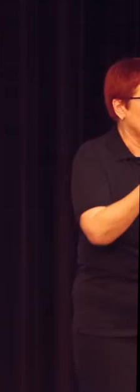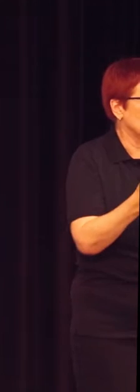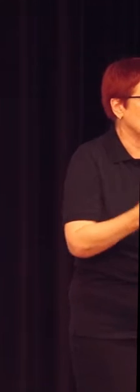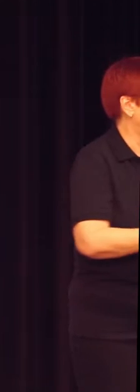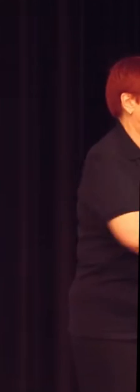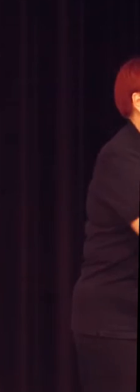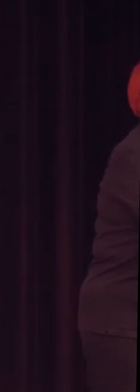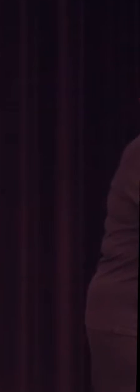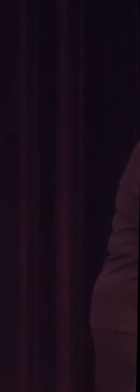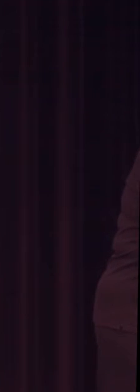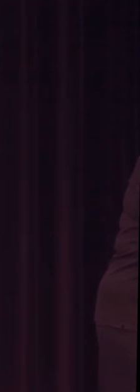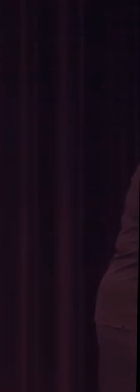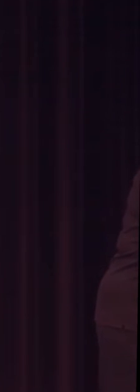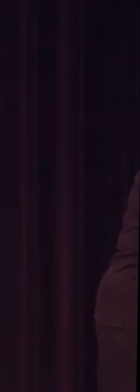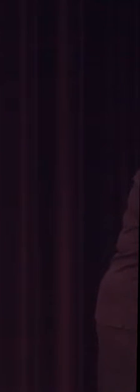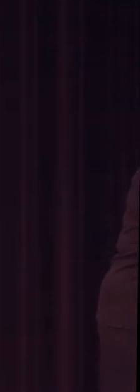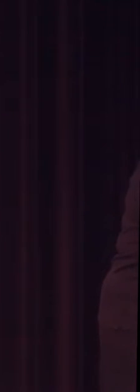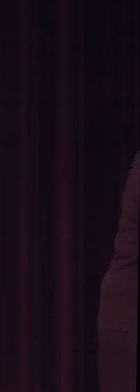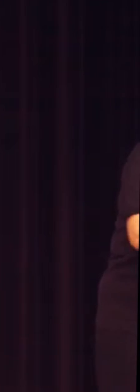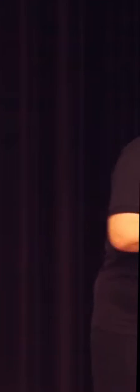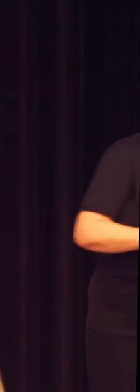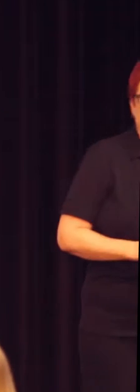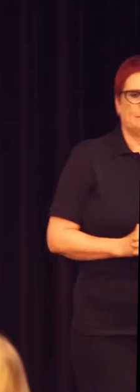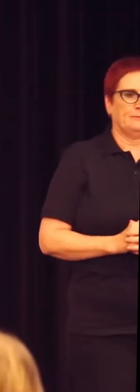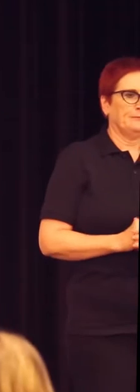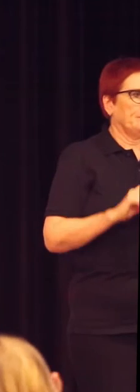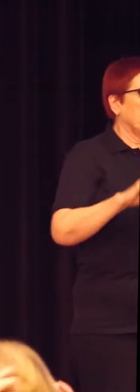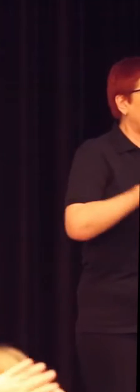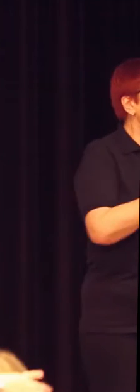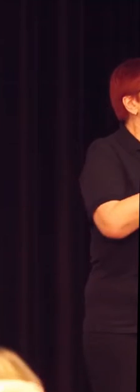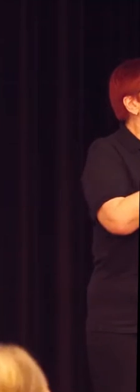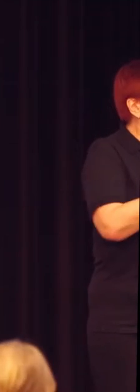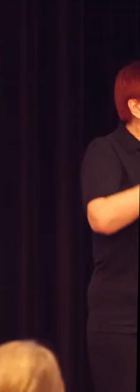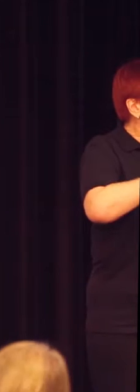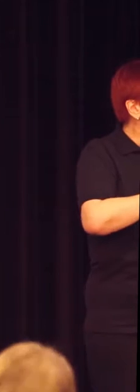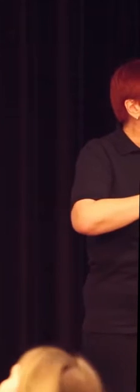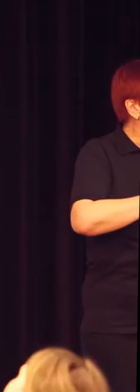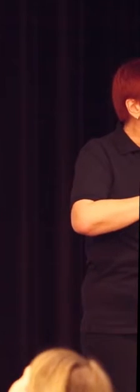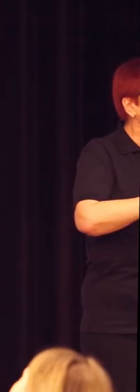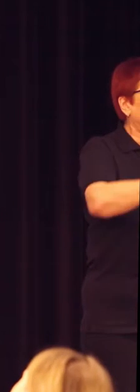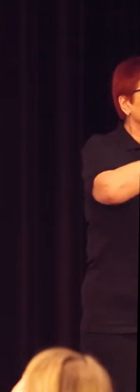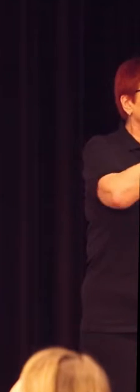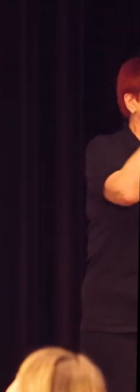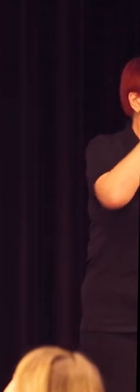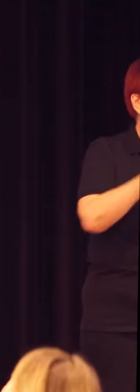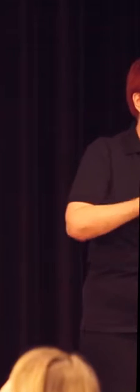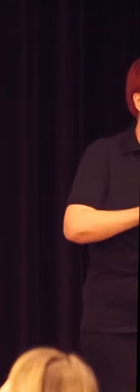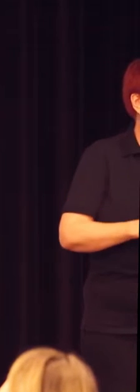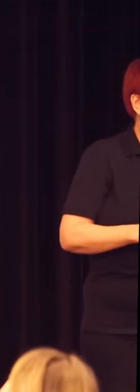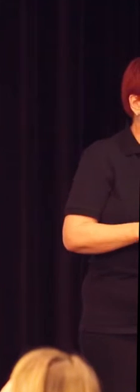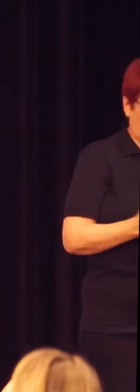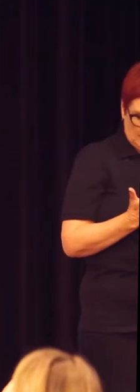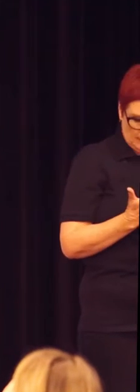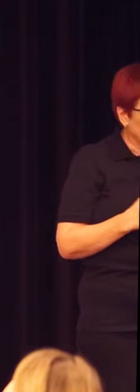Something changed. You know that a student, if they do go to a lecture, can sit up the back and Google